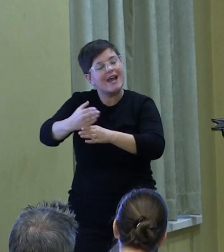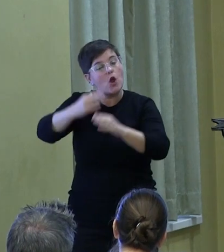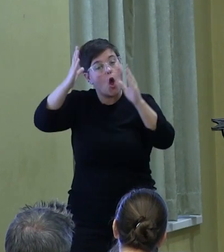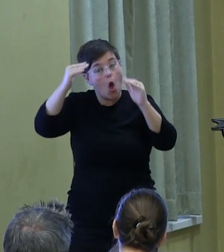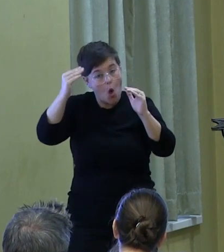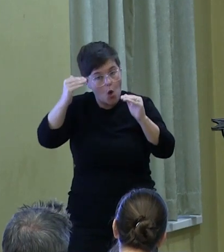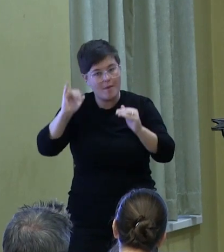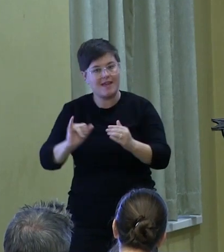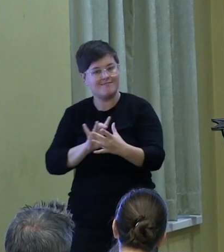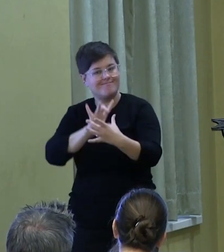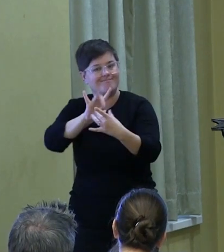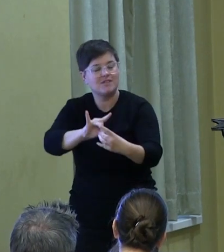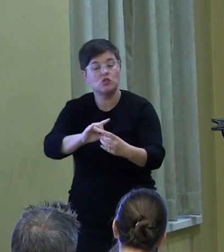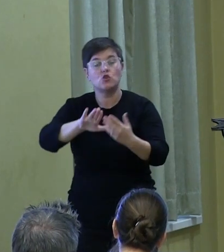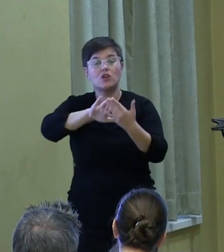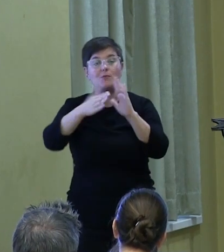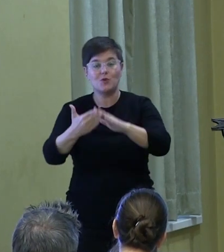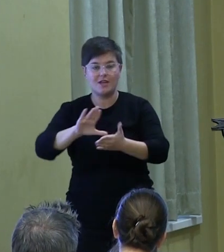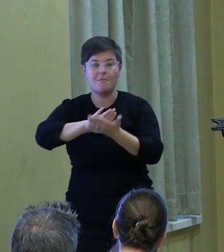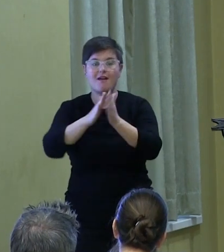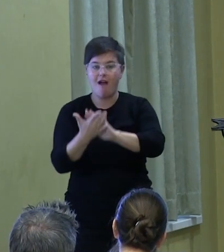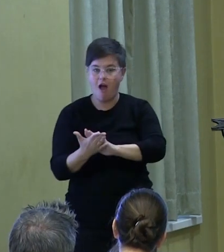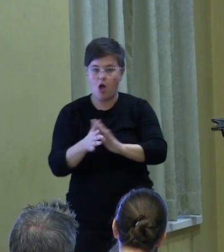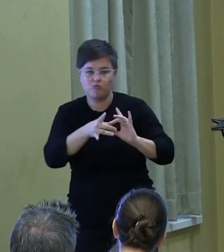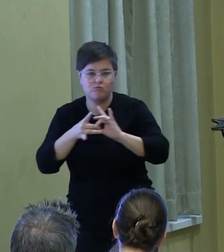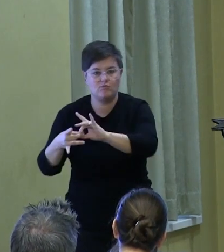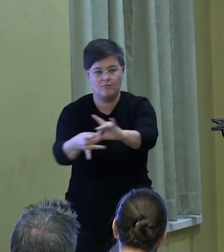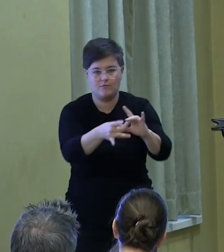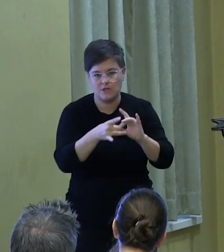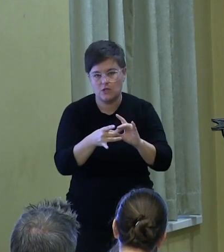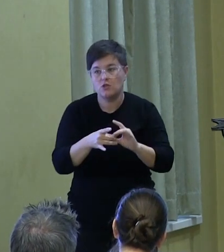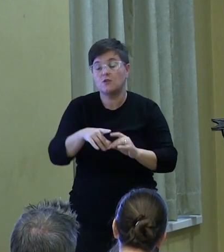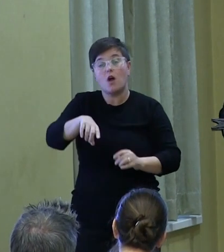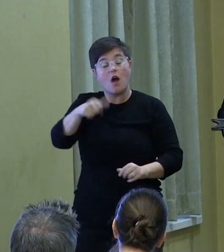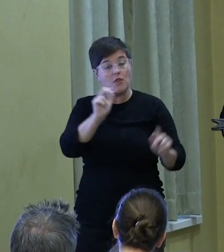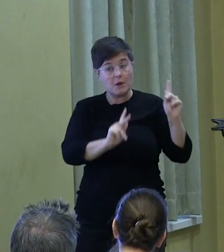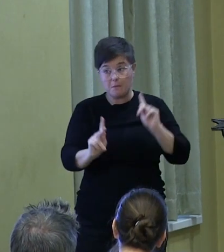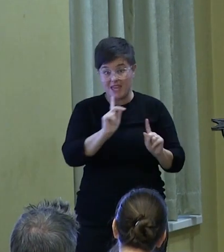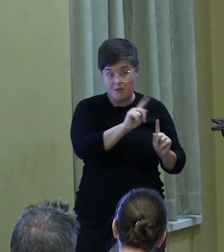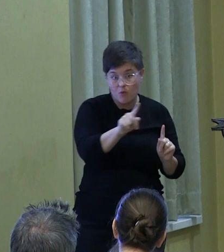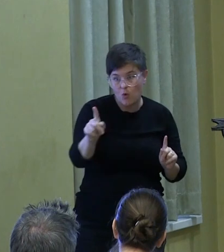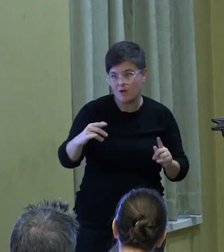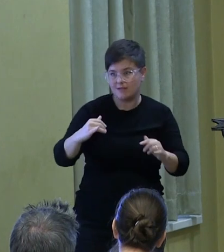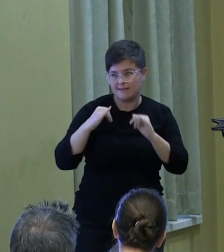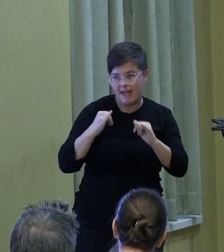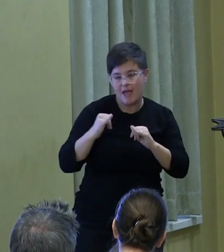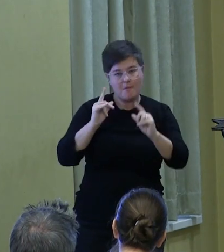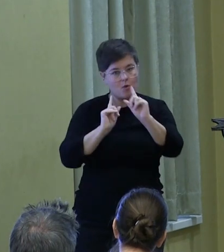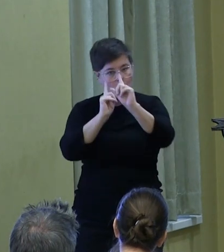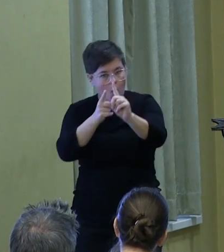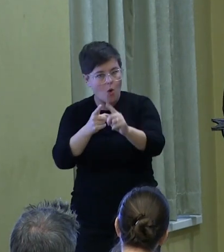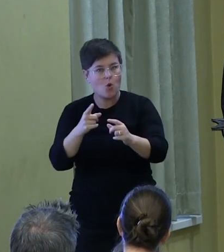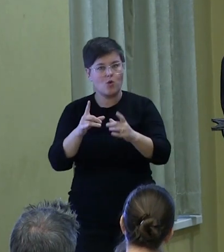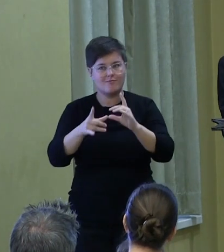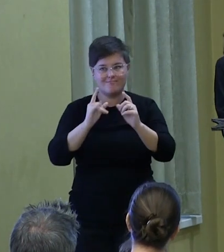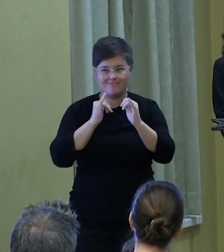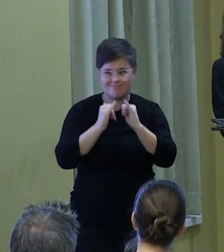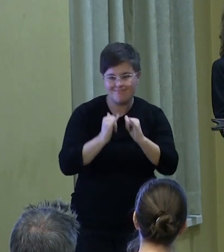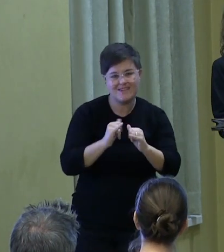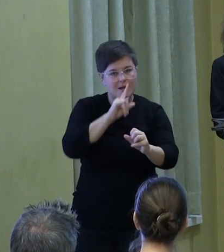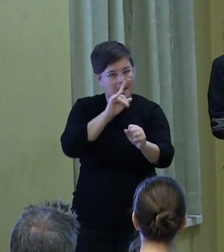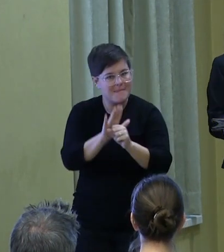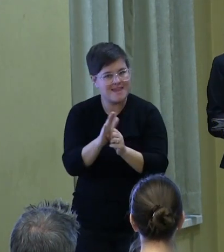hoping, ties communities together. Hoping with others for the same goals entails a joint commitment that gives our connections